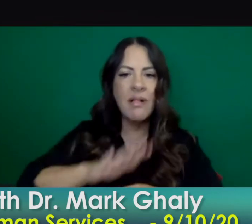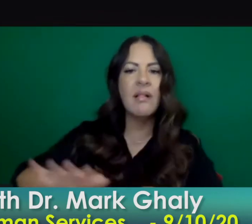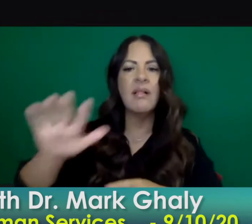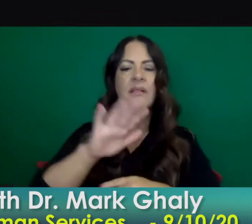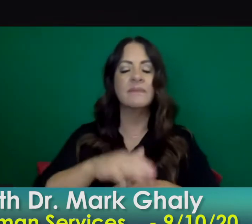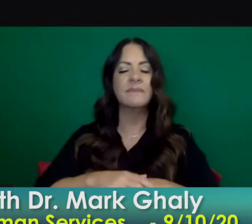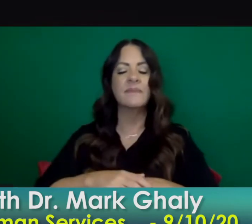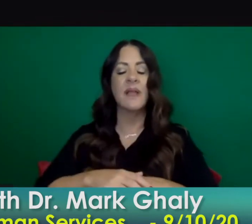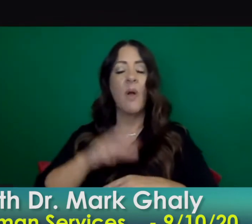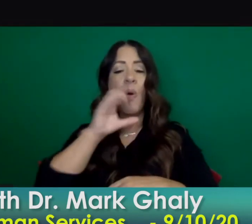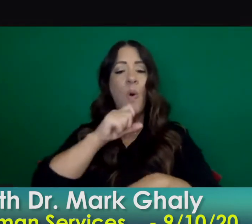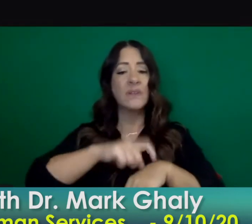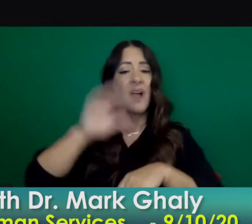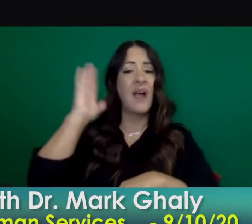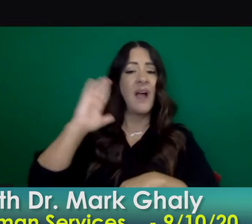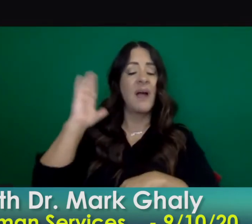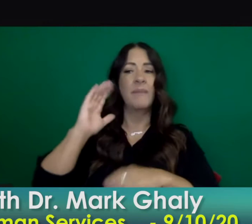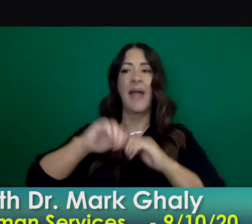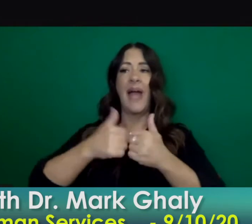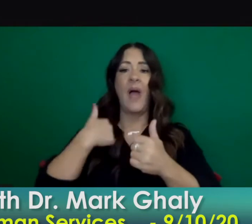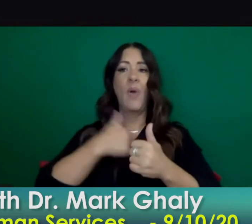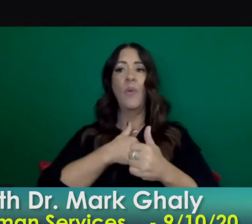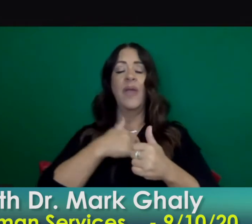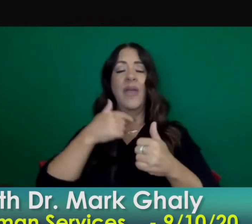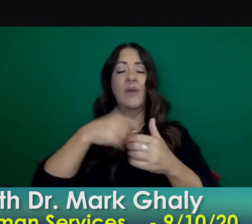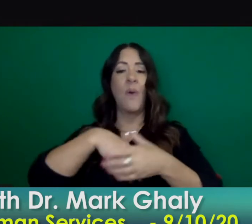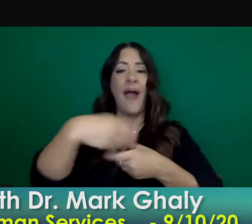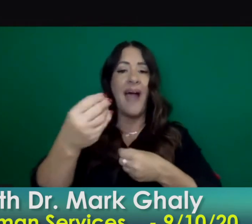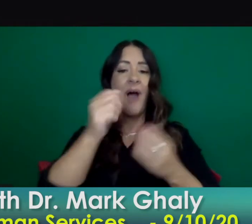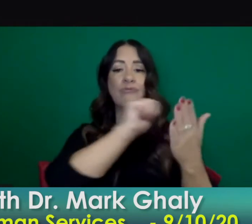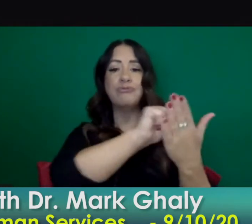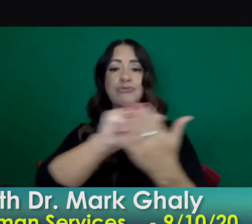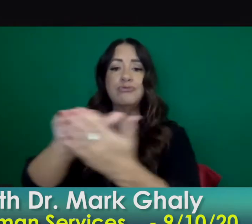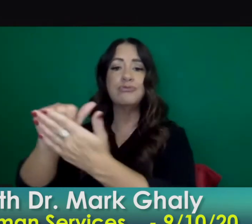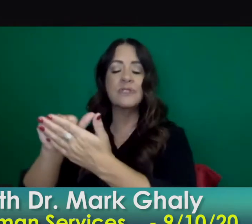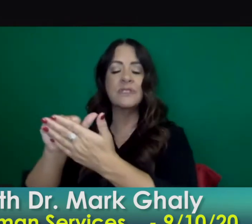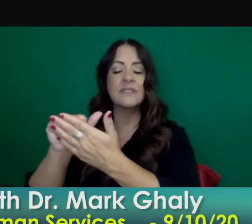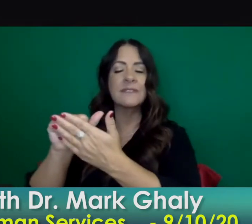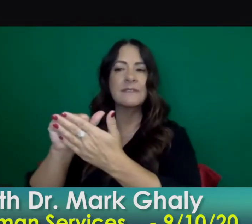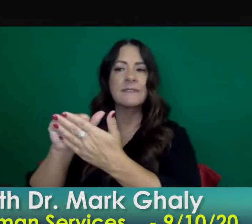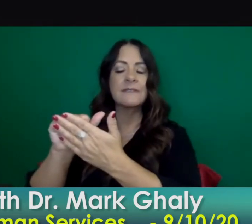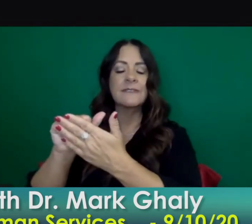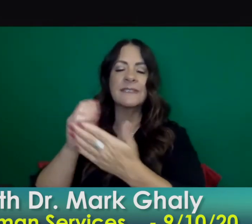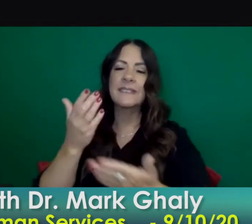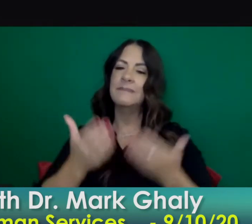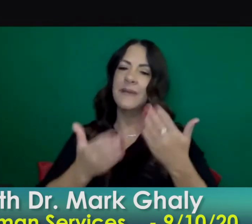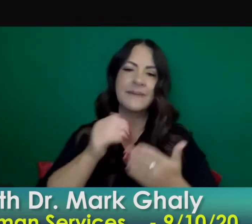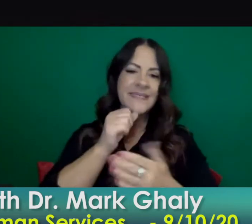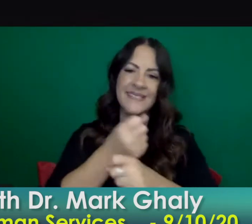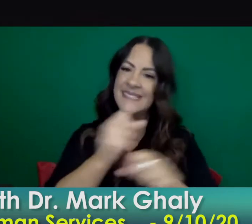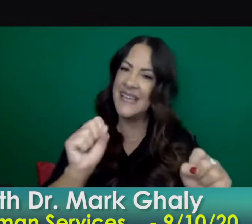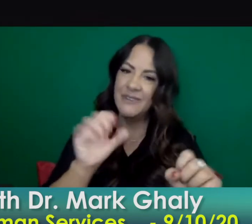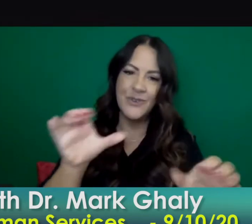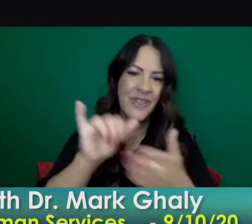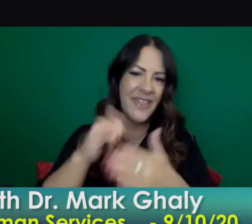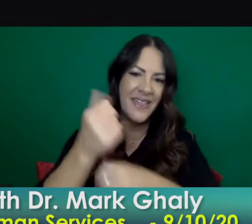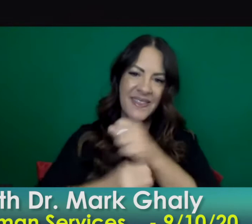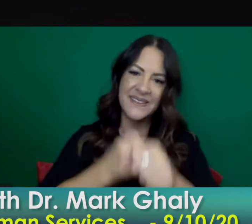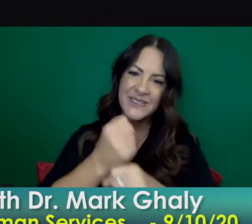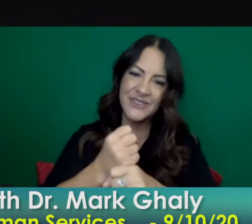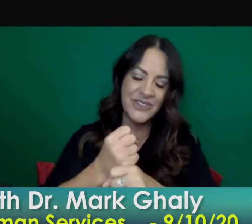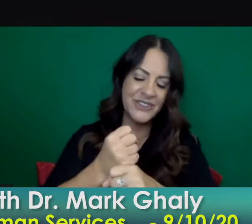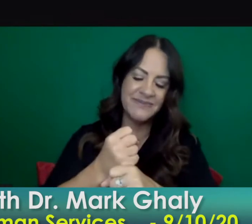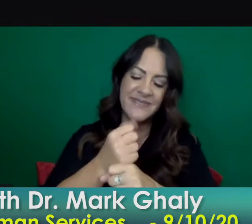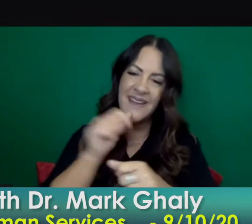-treated in the past is not going to be the way that it's done this year it may in fact be the safest thing not to do it the way we've done in the past or